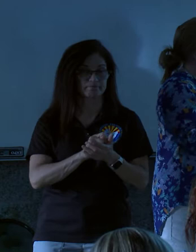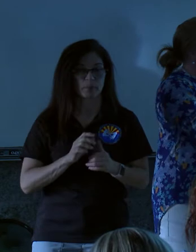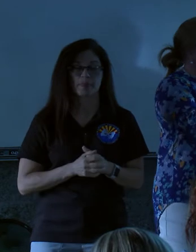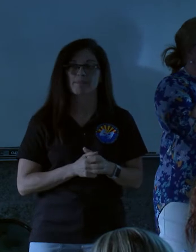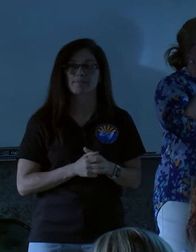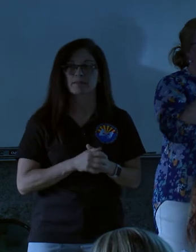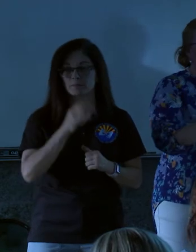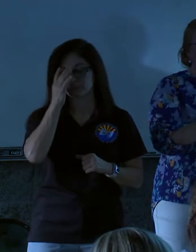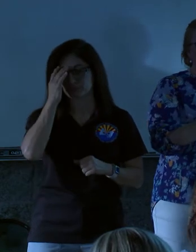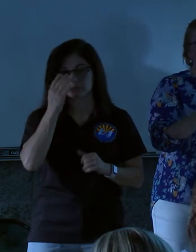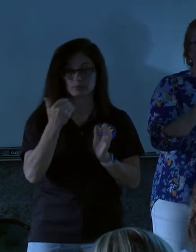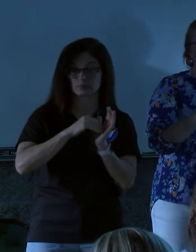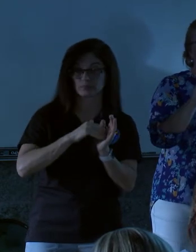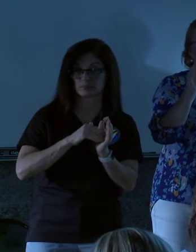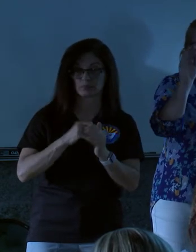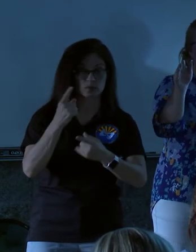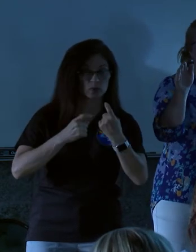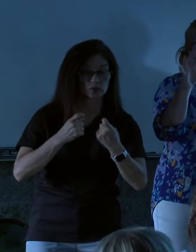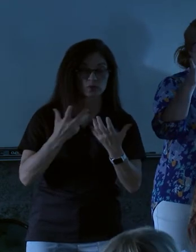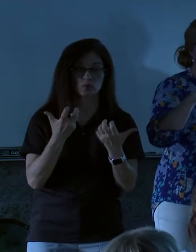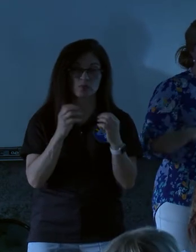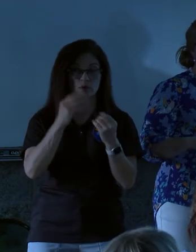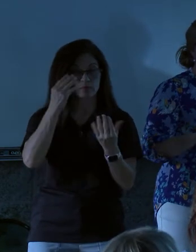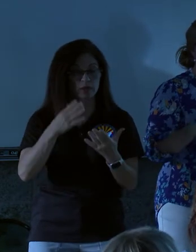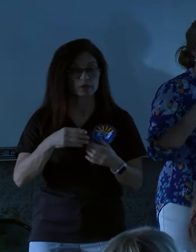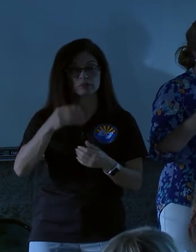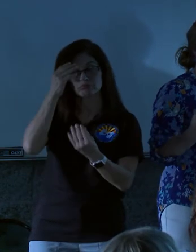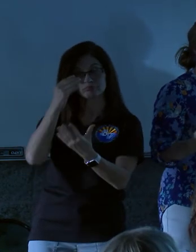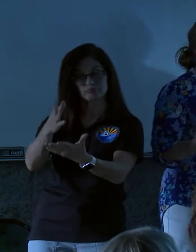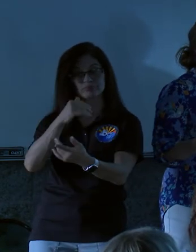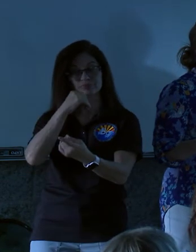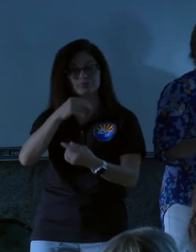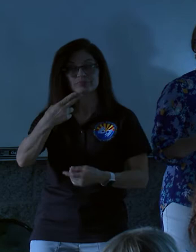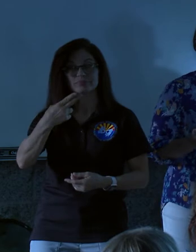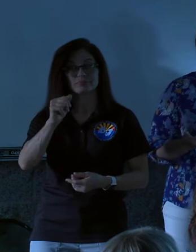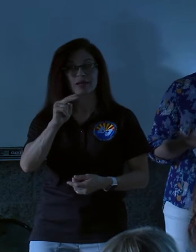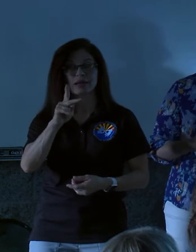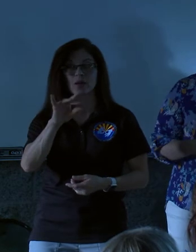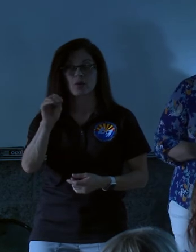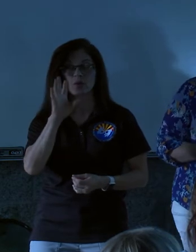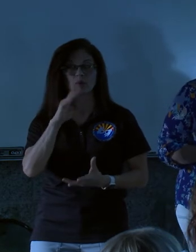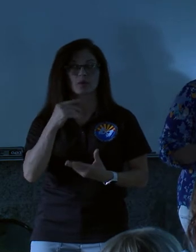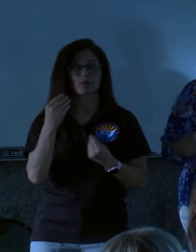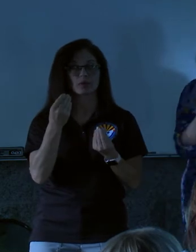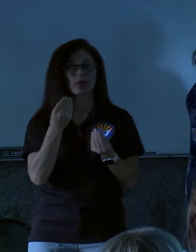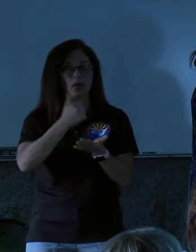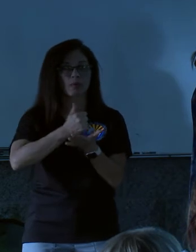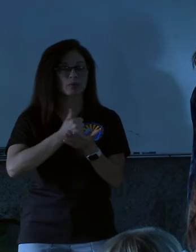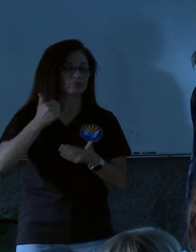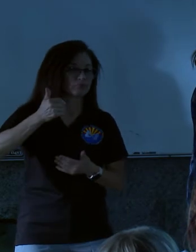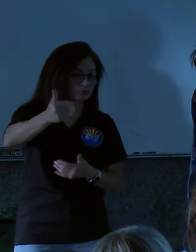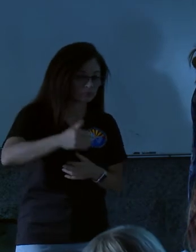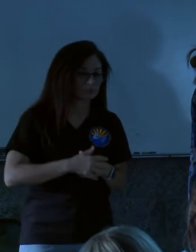And again, if you have questions or want follow-up, let Hanako know. She'll be taking notes and we'll follow up here in the next few days. And